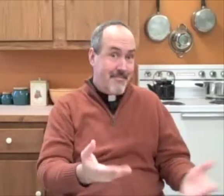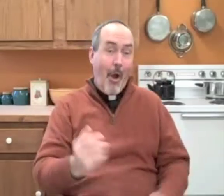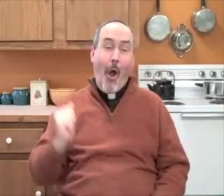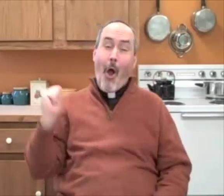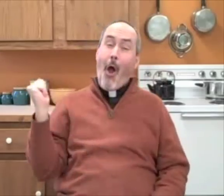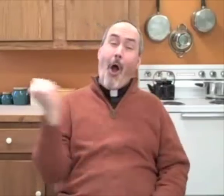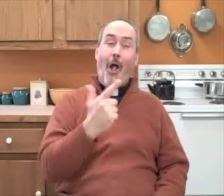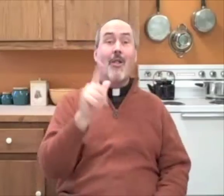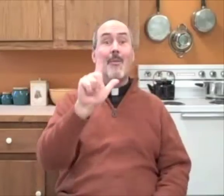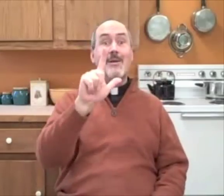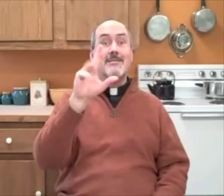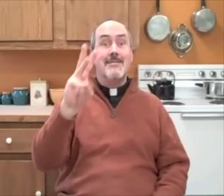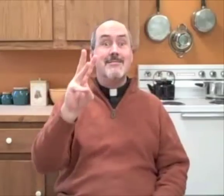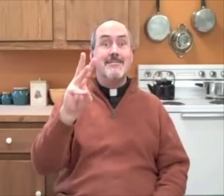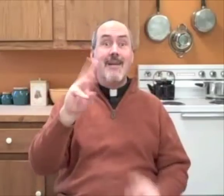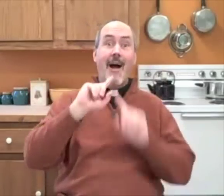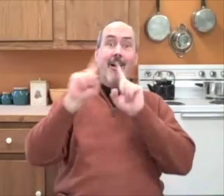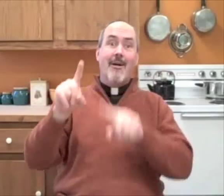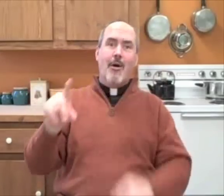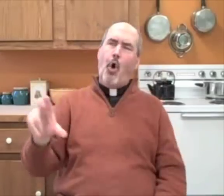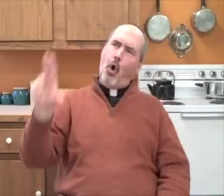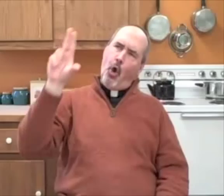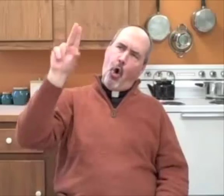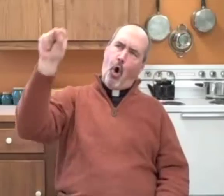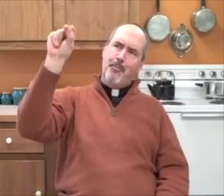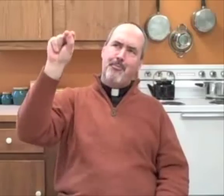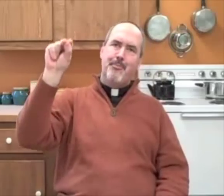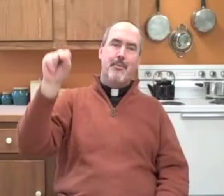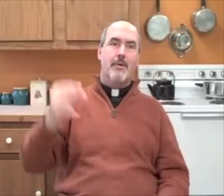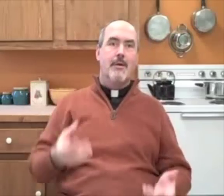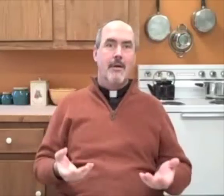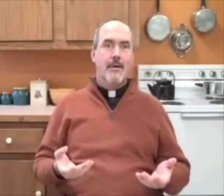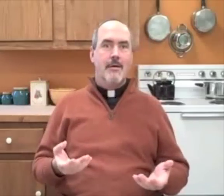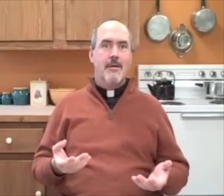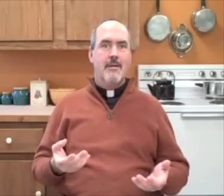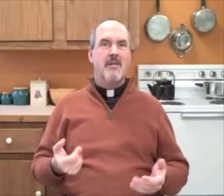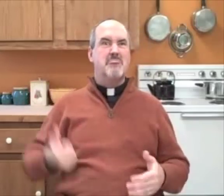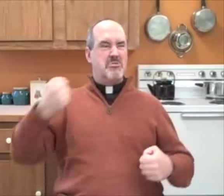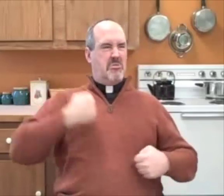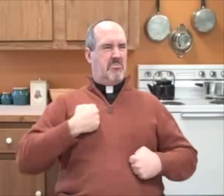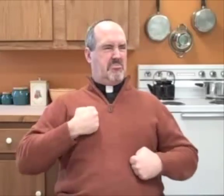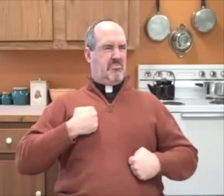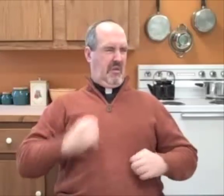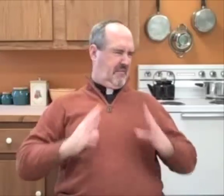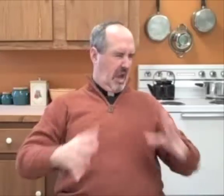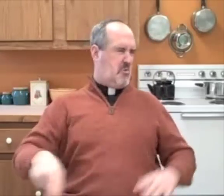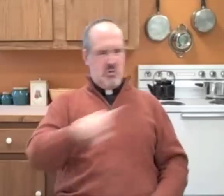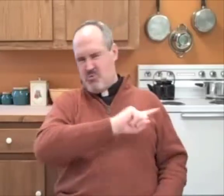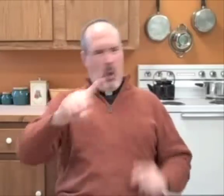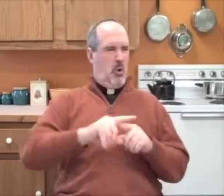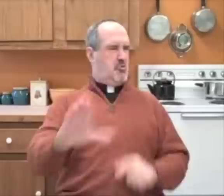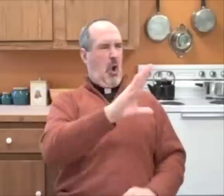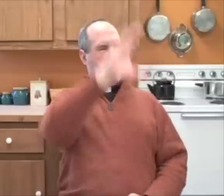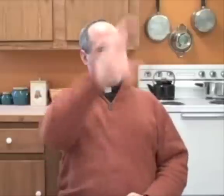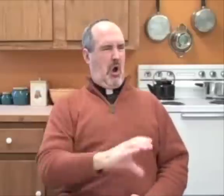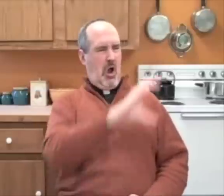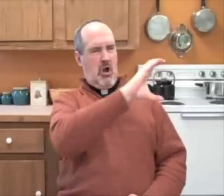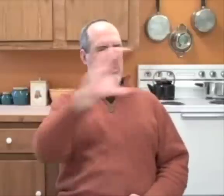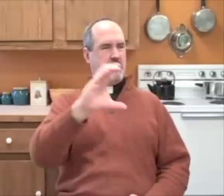All 26 answered with a resounding no. So he ordered them to be crucified and put to